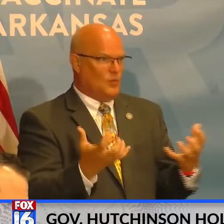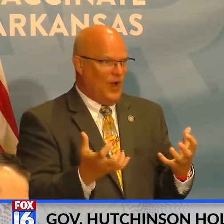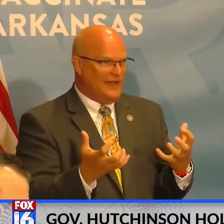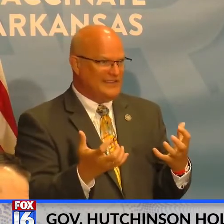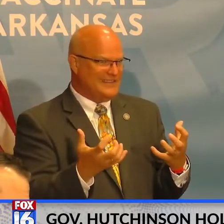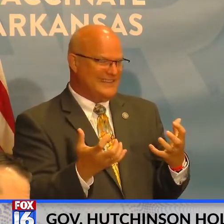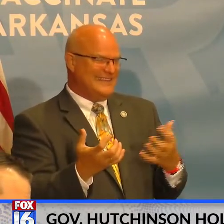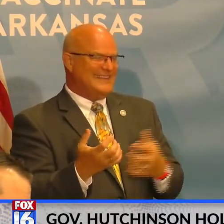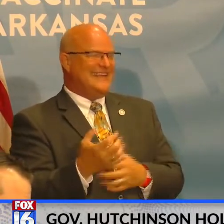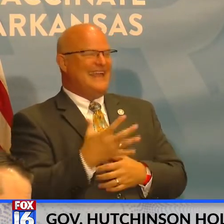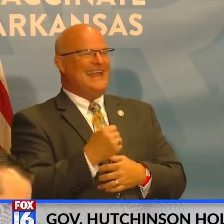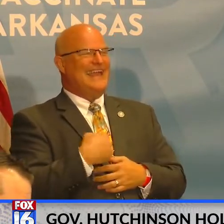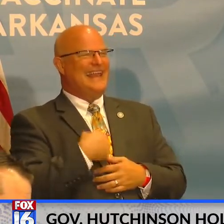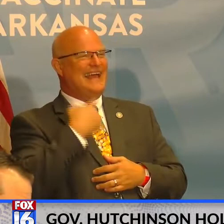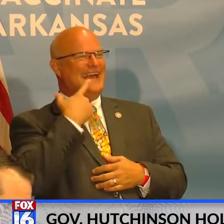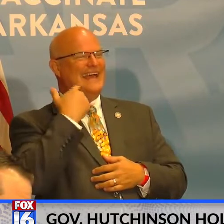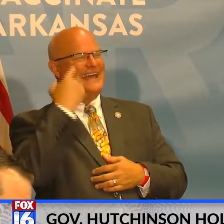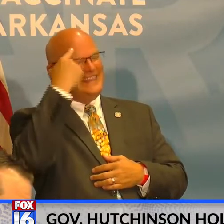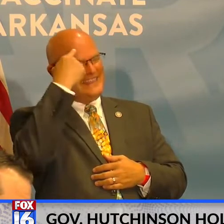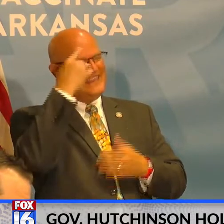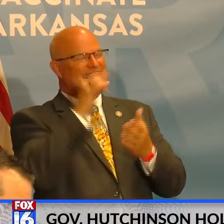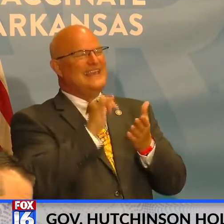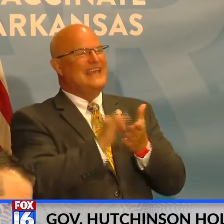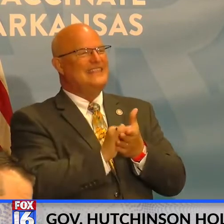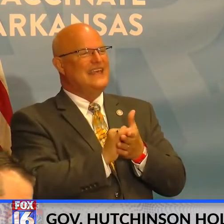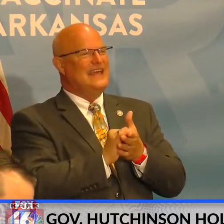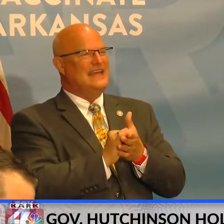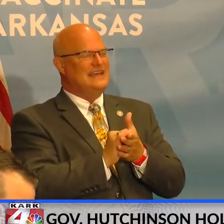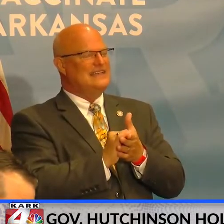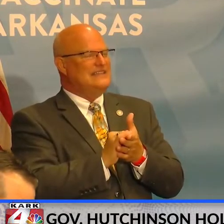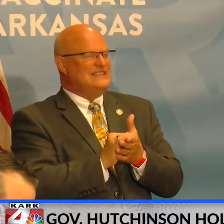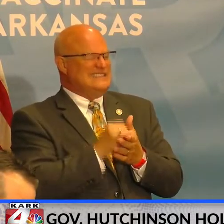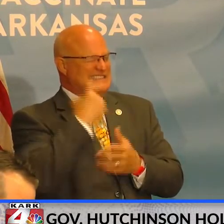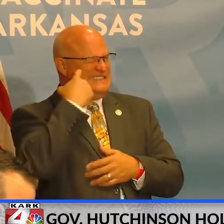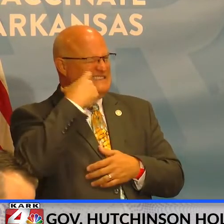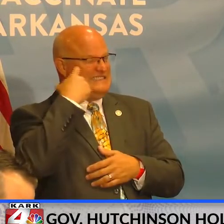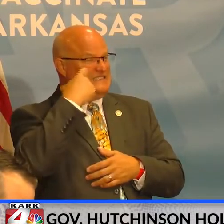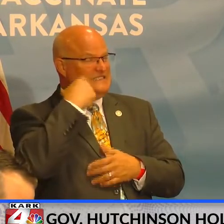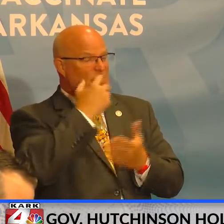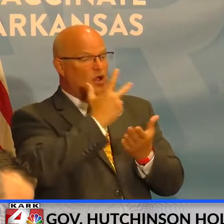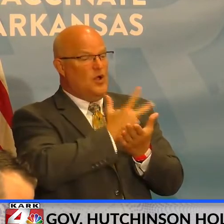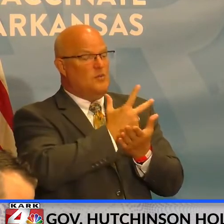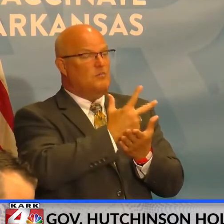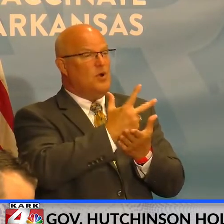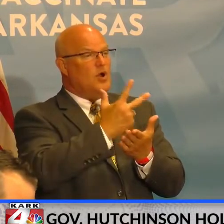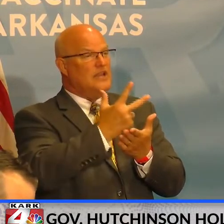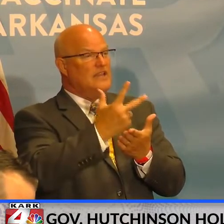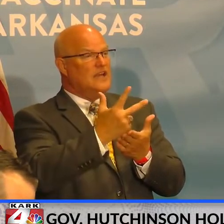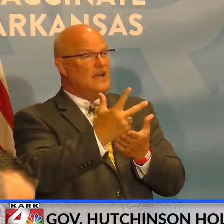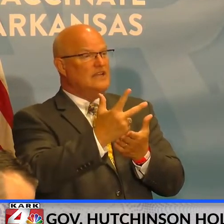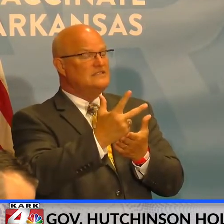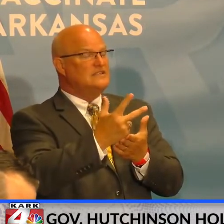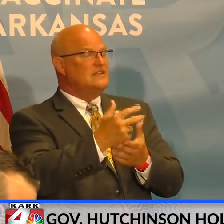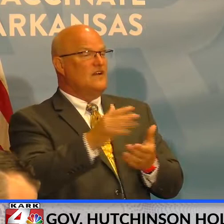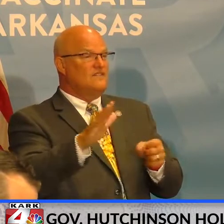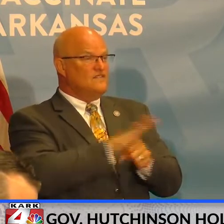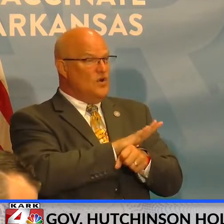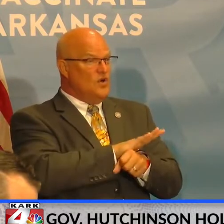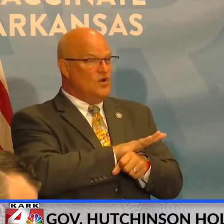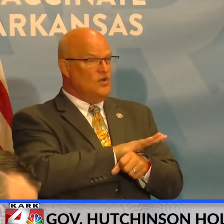schools. And I can't help but think that just a short time ago, um, full parking lots and